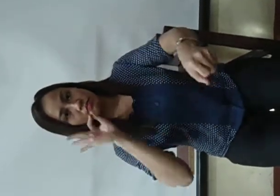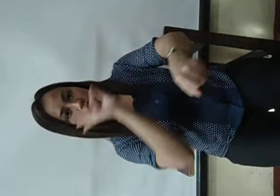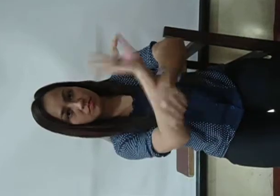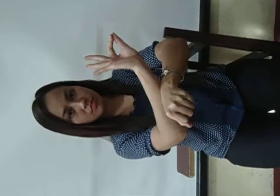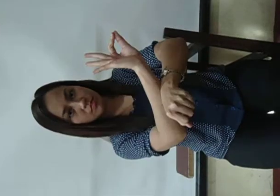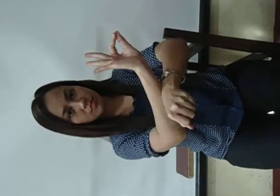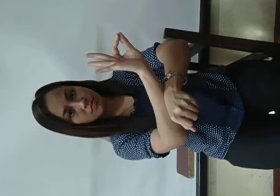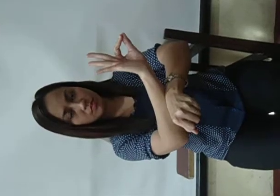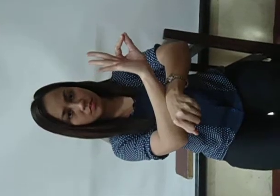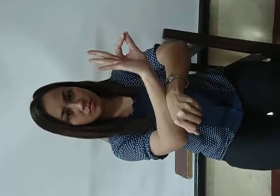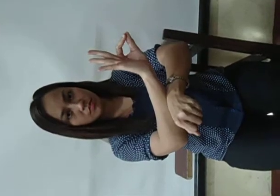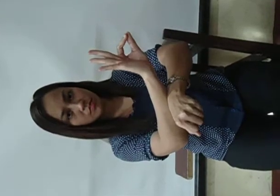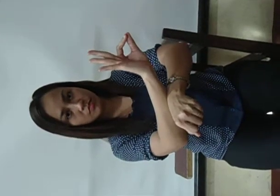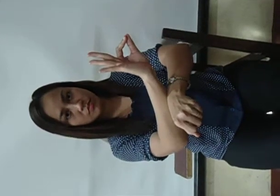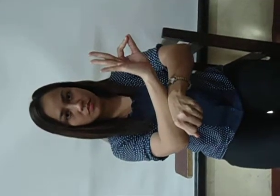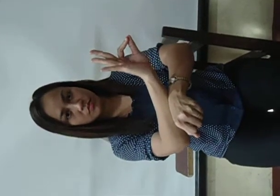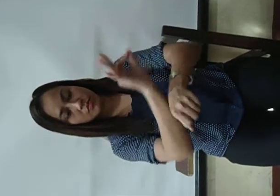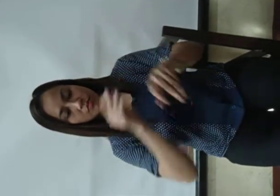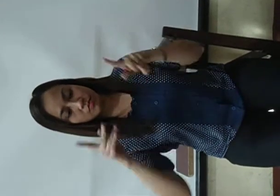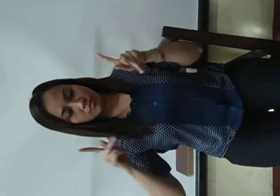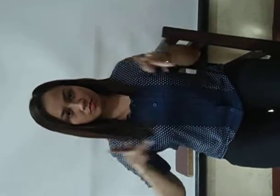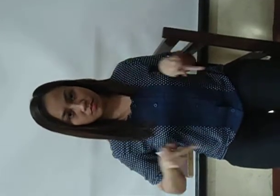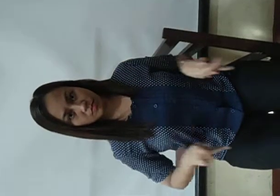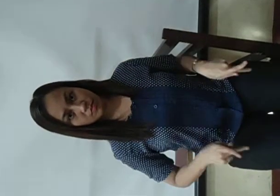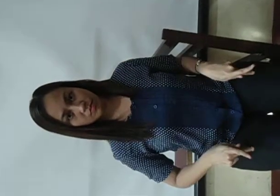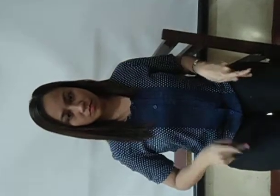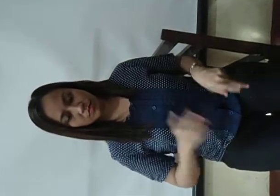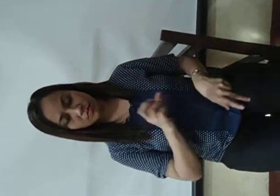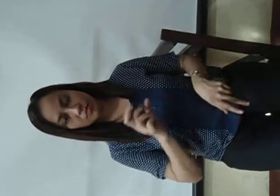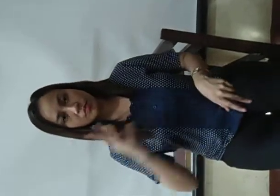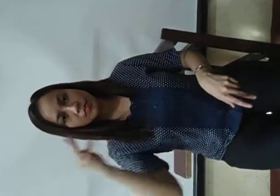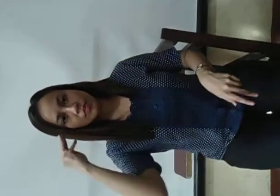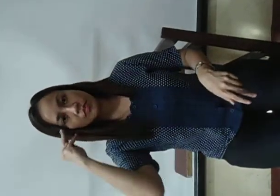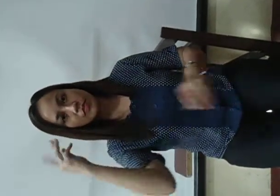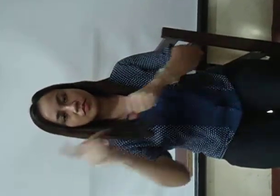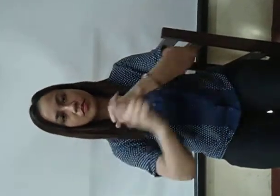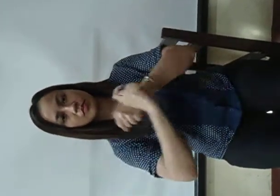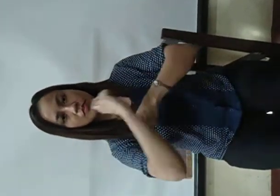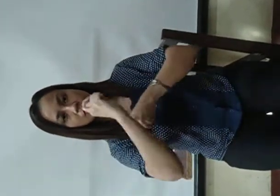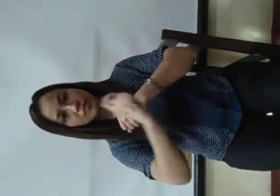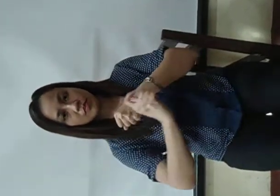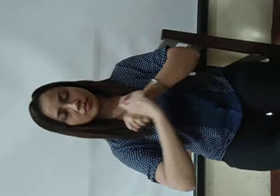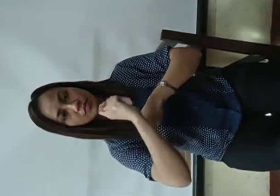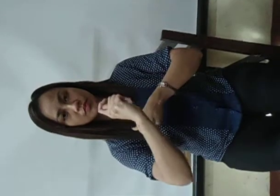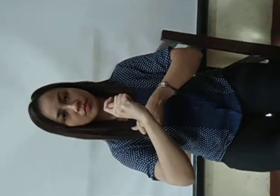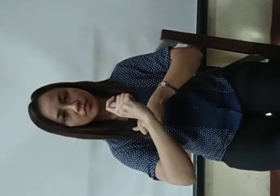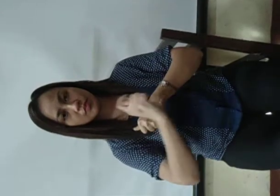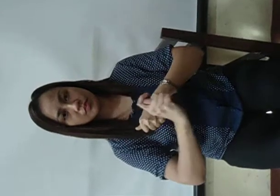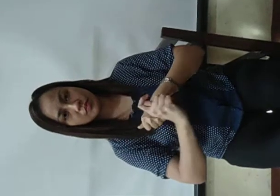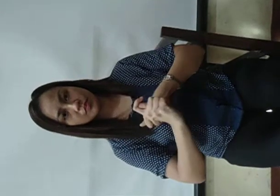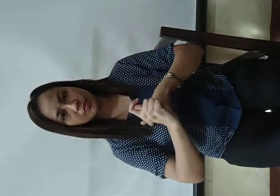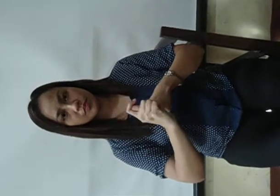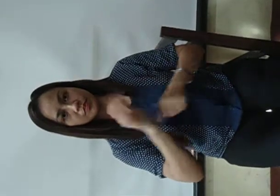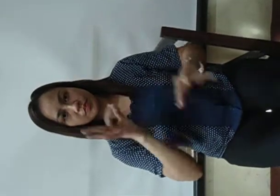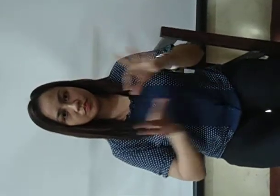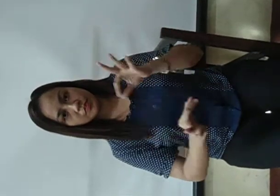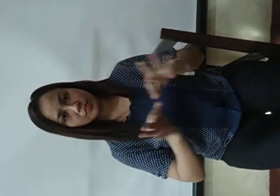be it physical or mental threats, if someone is impaired